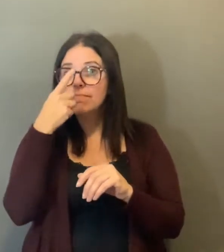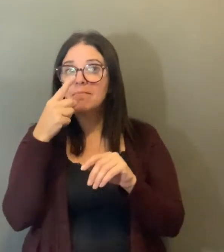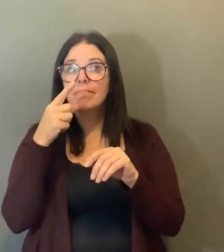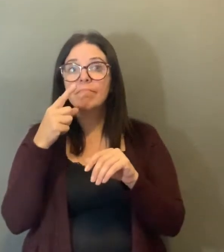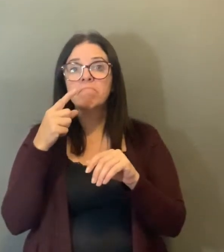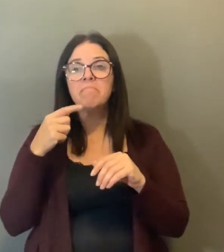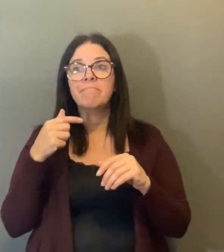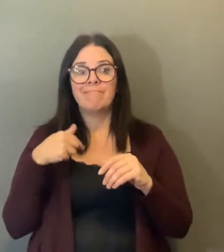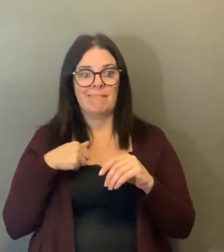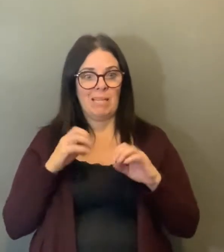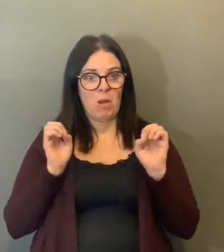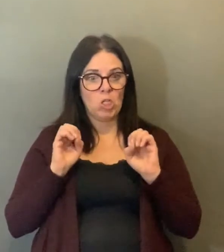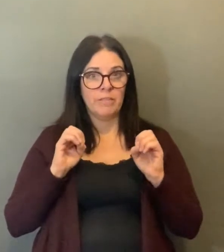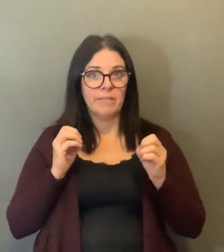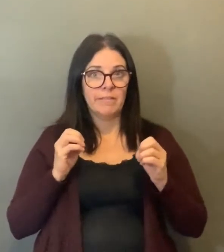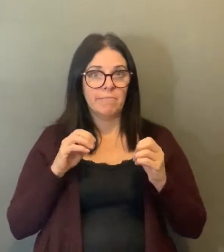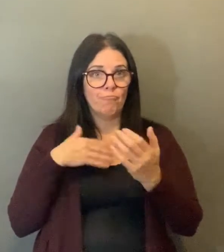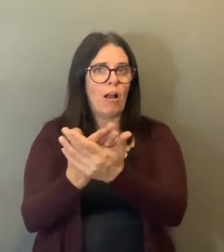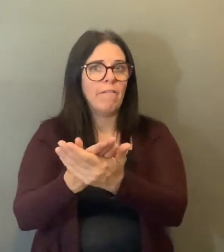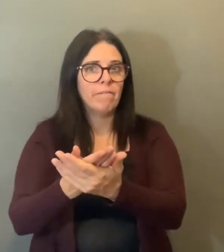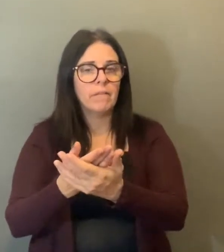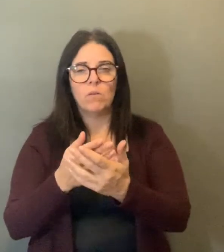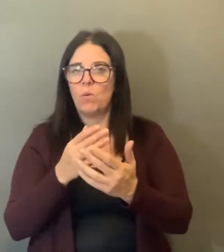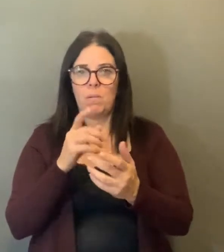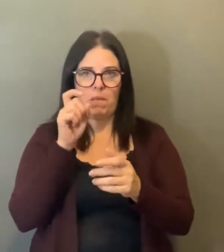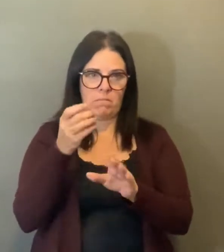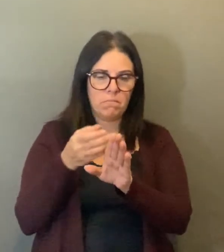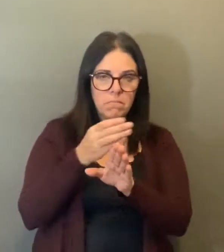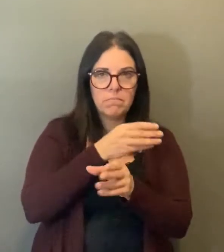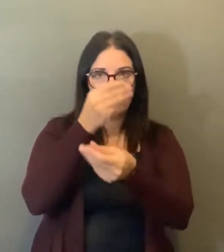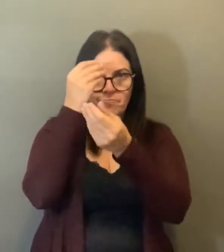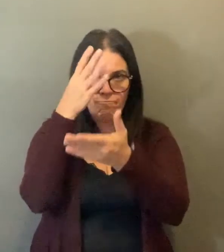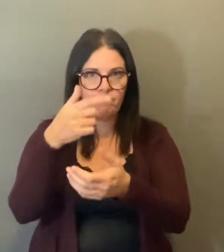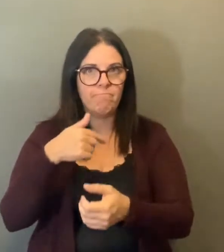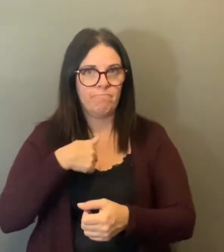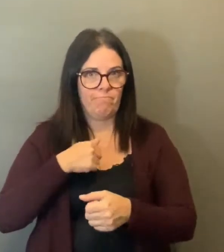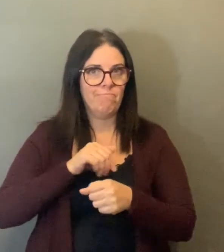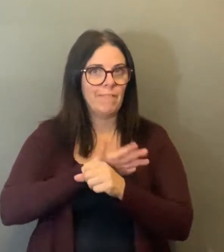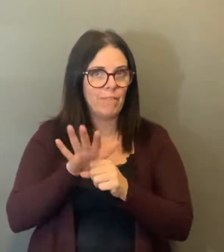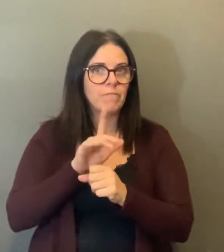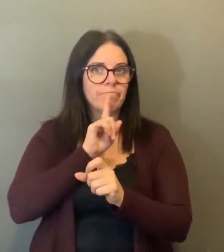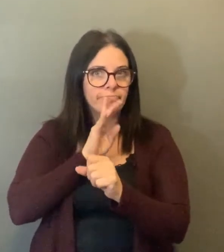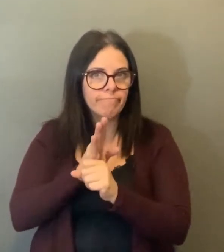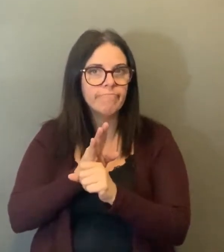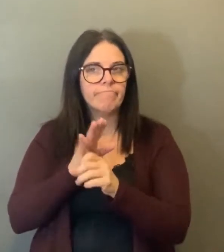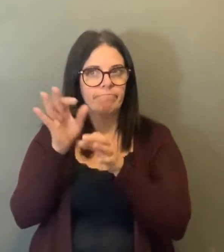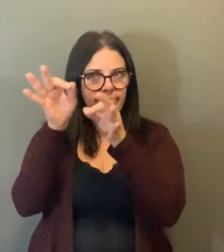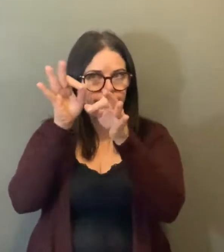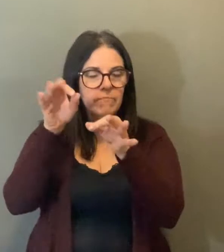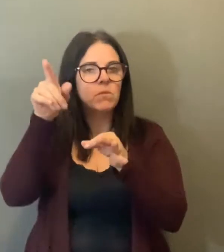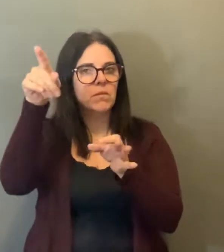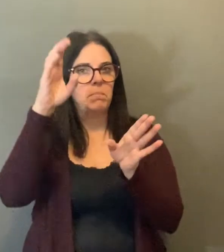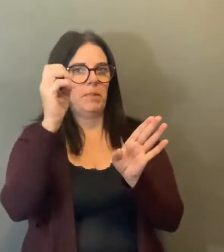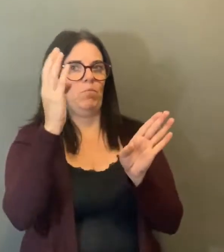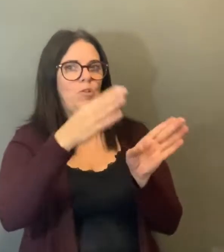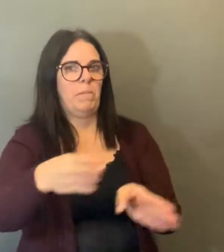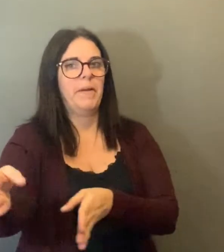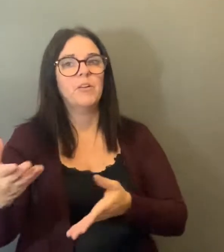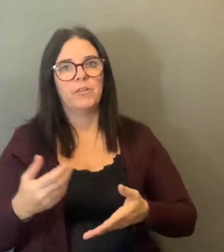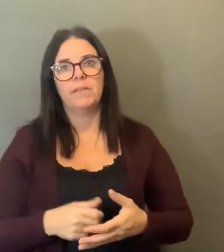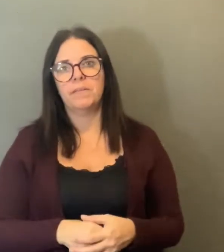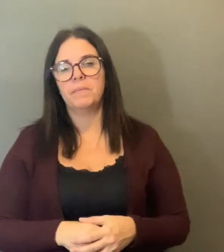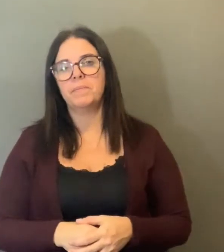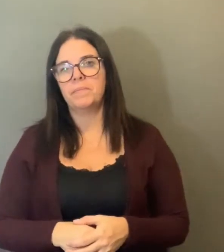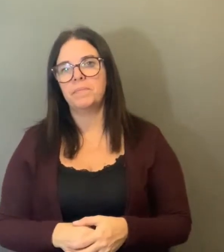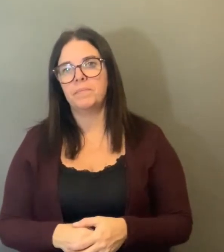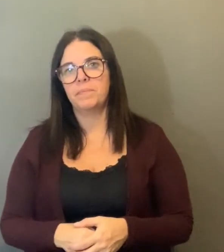to go for a medical appointment or to the hospital for any urgent medical need. And again, that has to be arranged